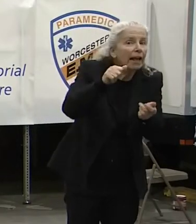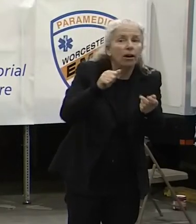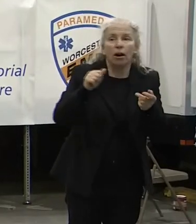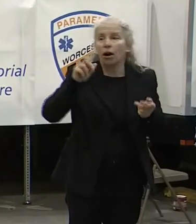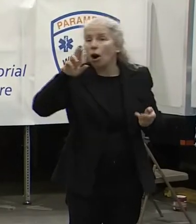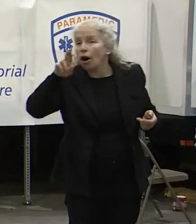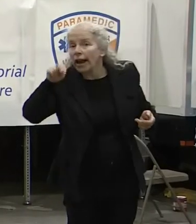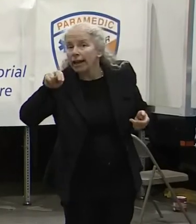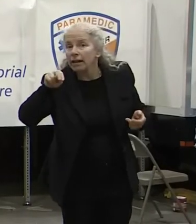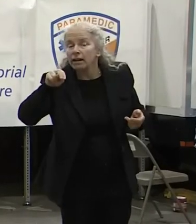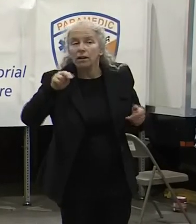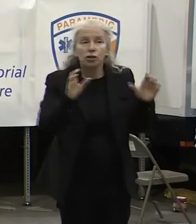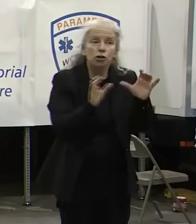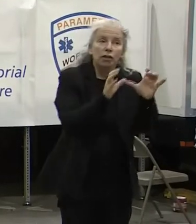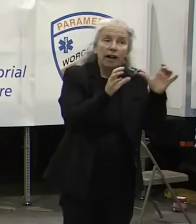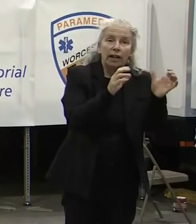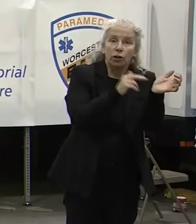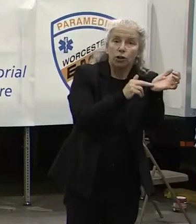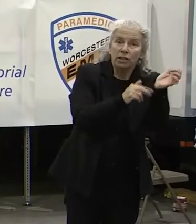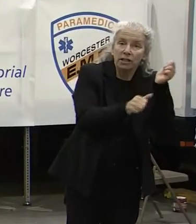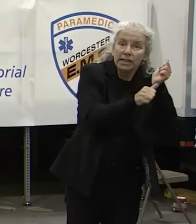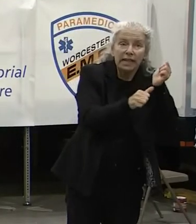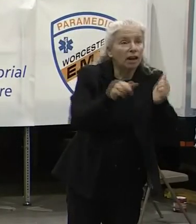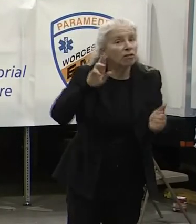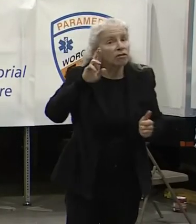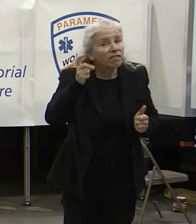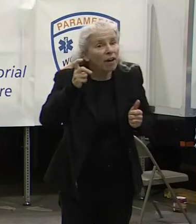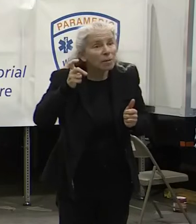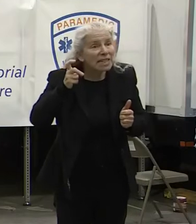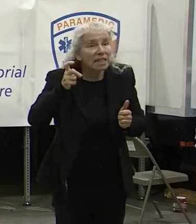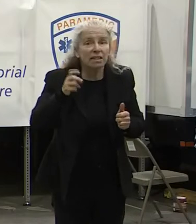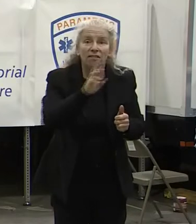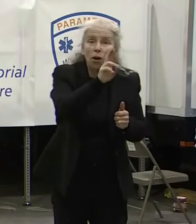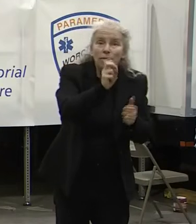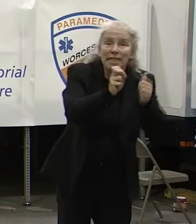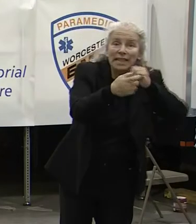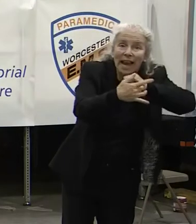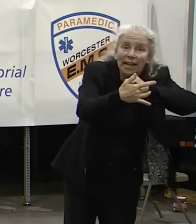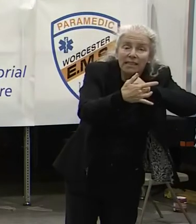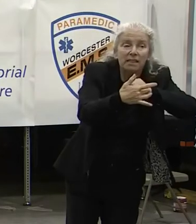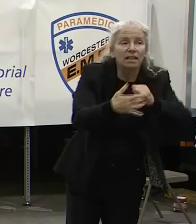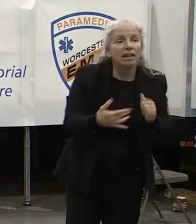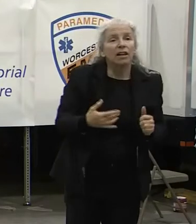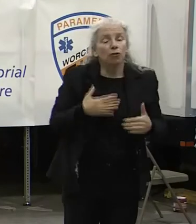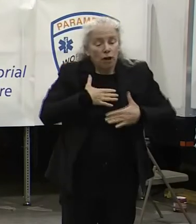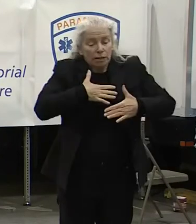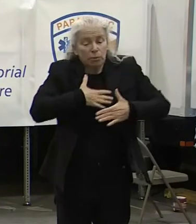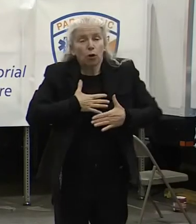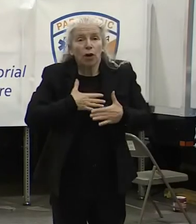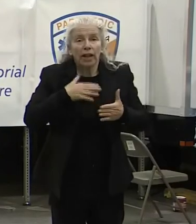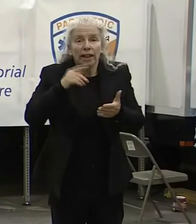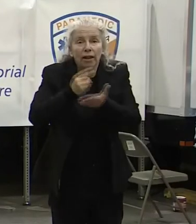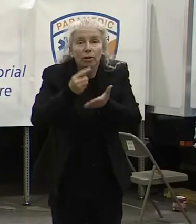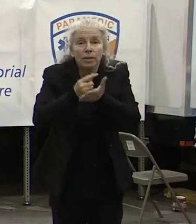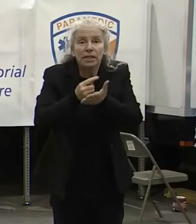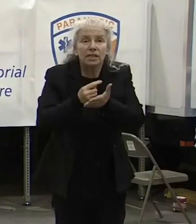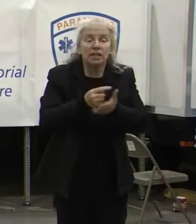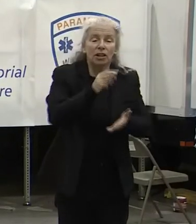nurse assistants, doctors, pharmacists, pharmacy techs, respiratory therapists, radiology